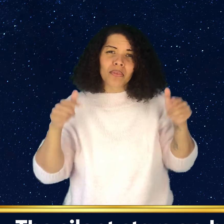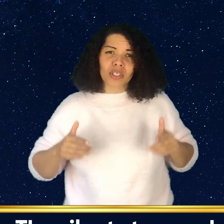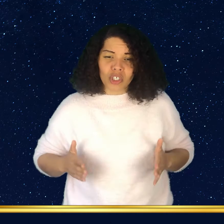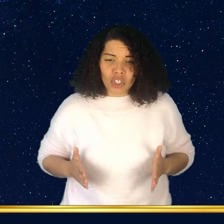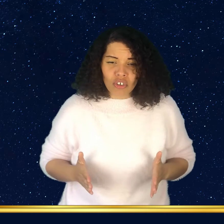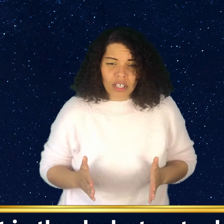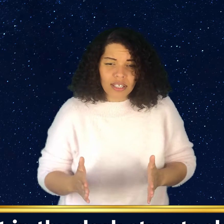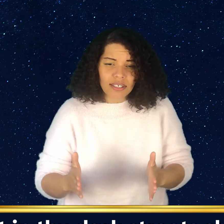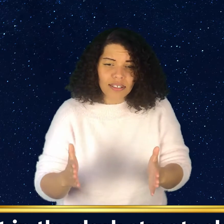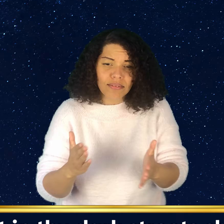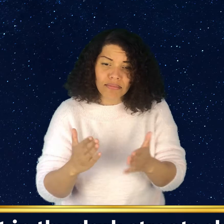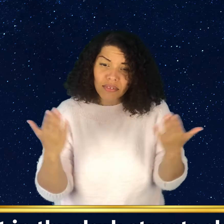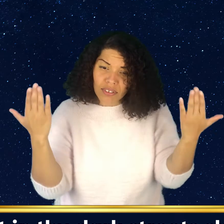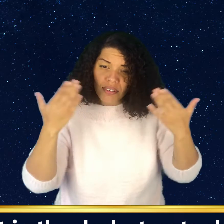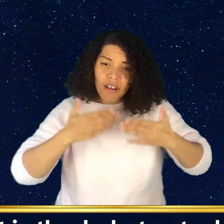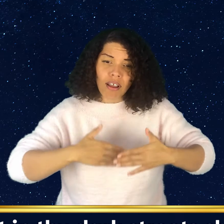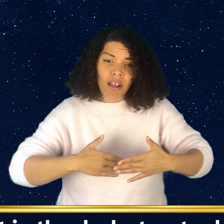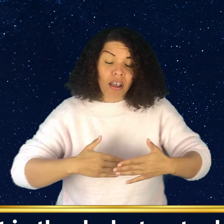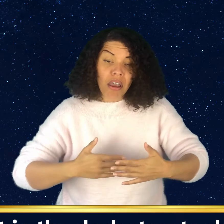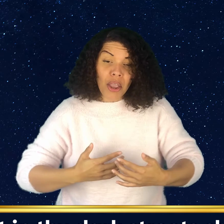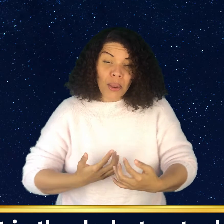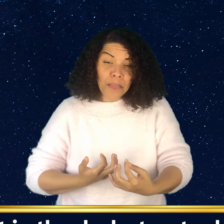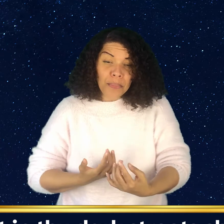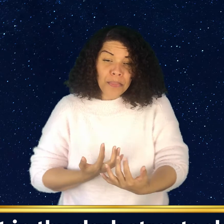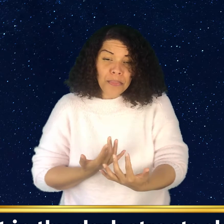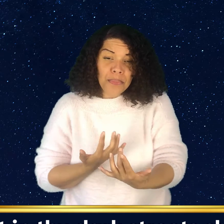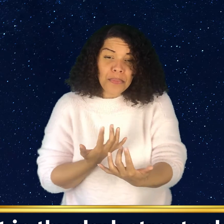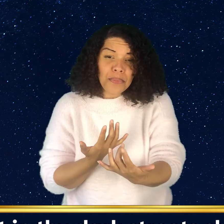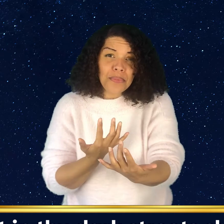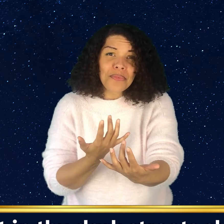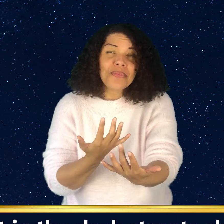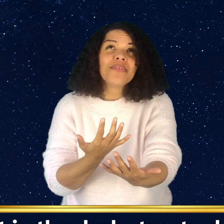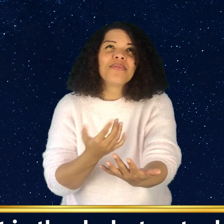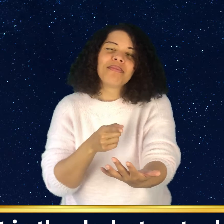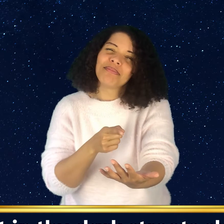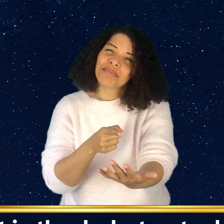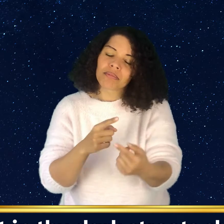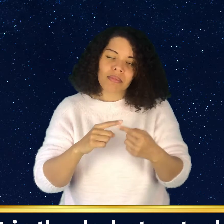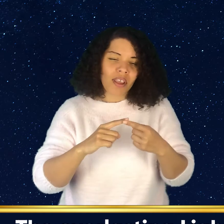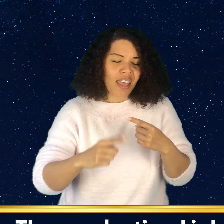Yet in Thy dark streets shine every